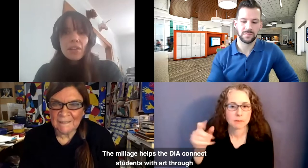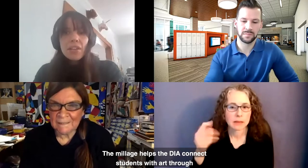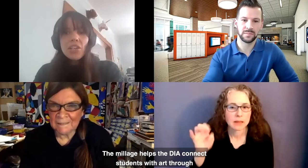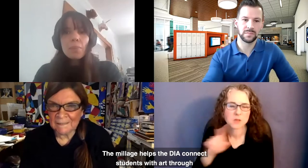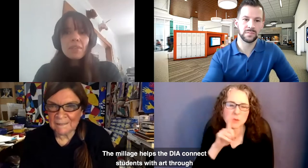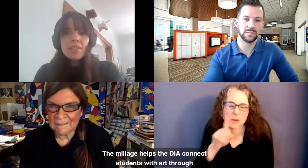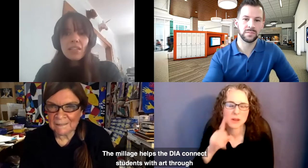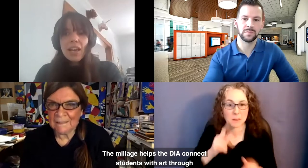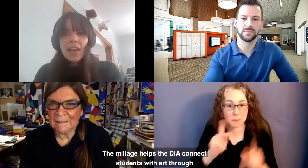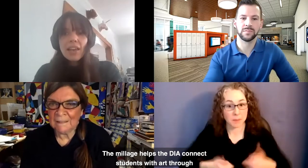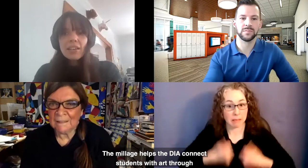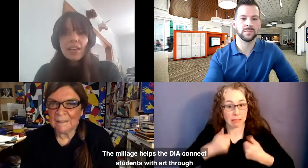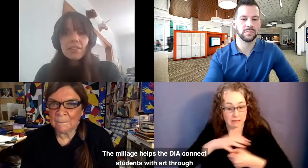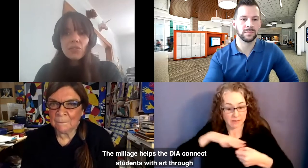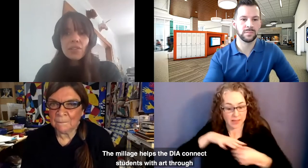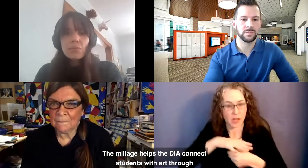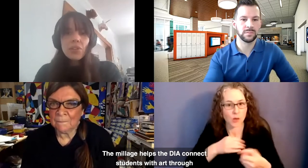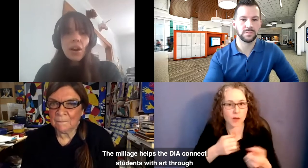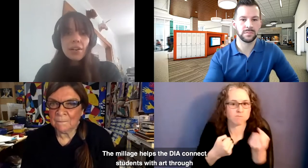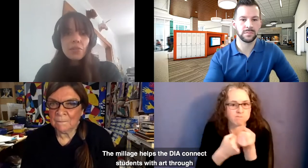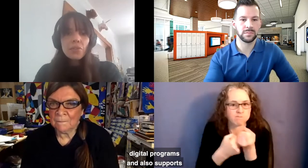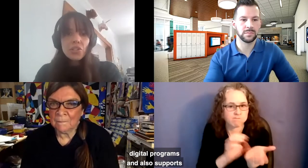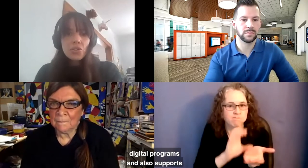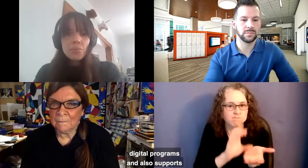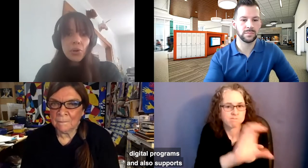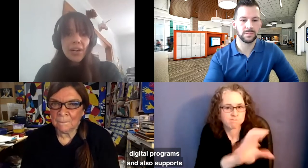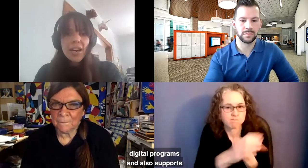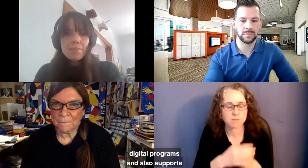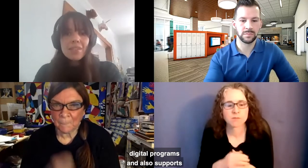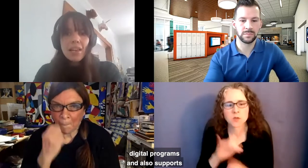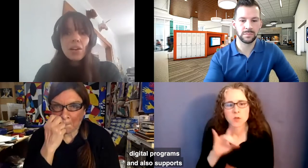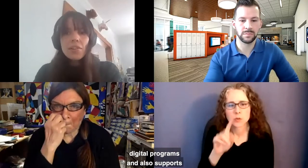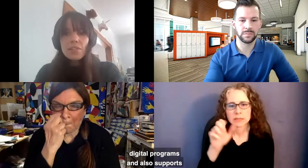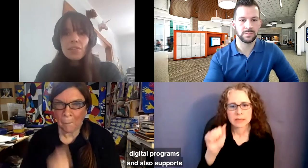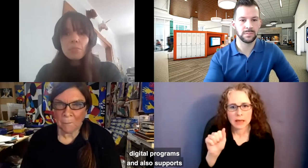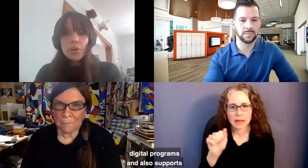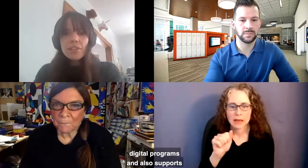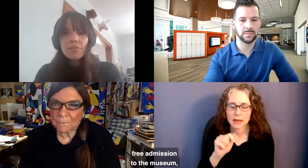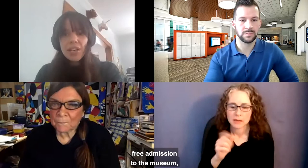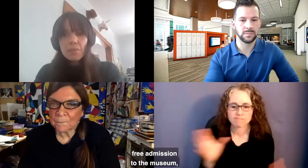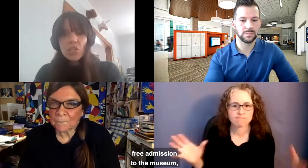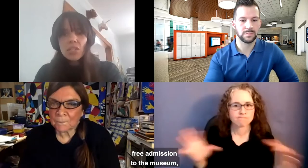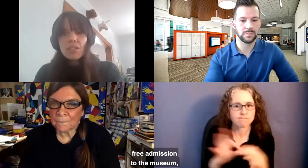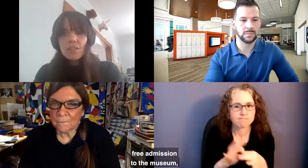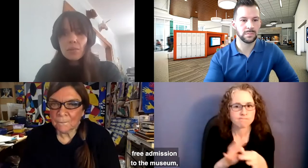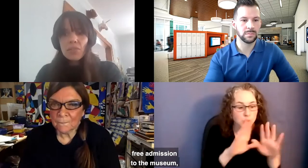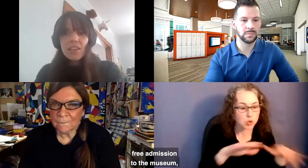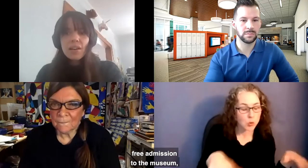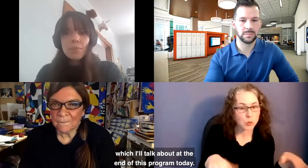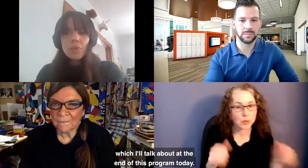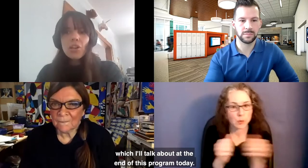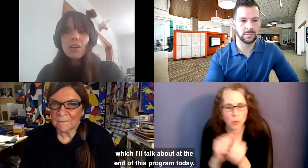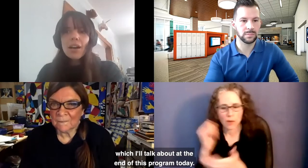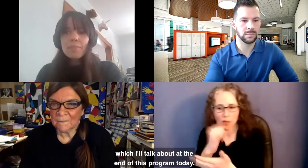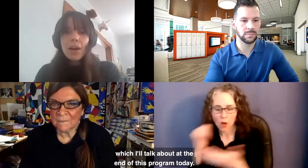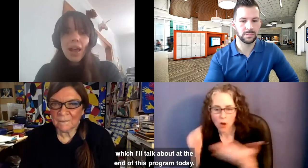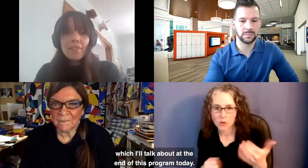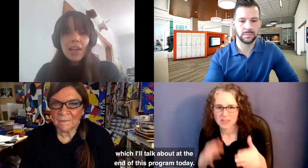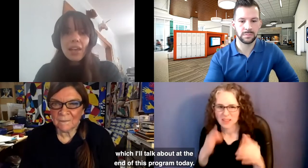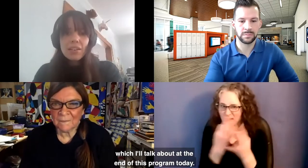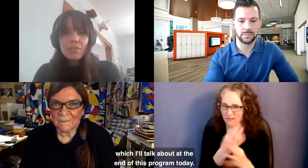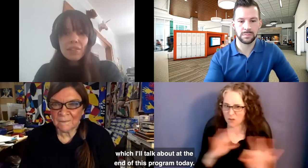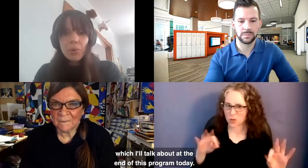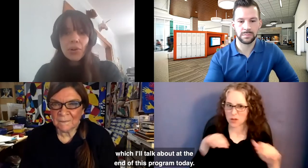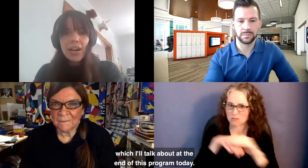The millage helps the DIA connect students with art through digital programs and also supports readmission to the museum, which I'll talk about